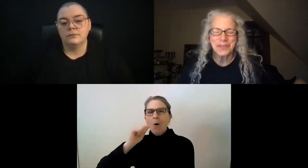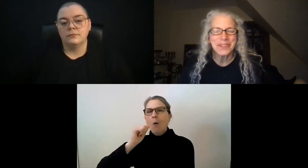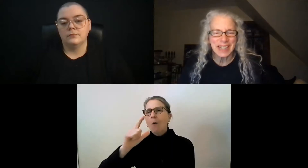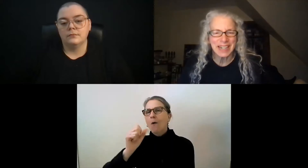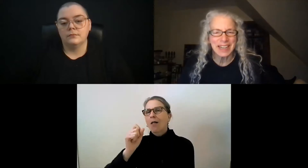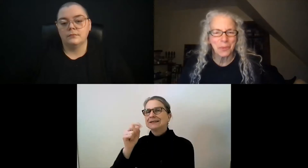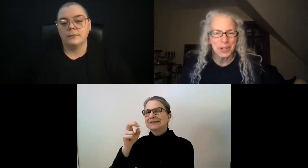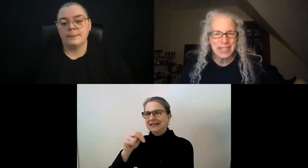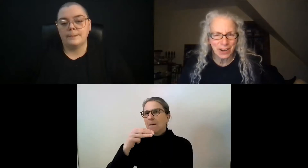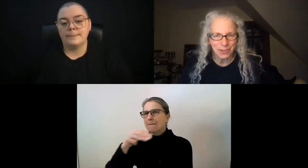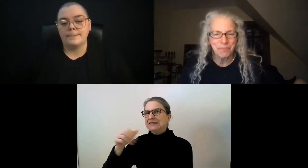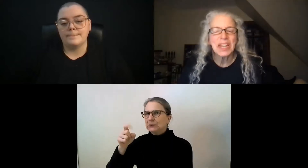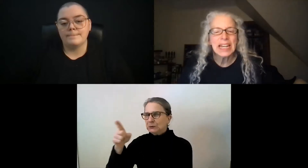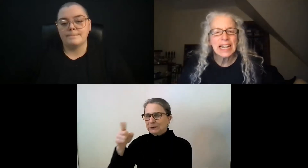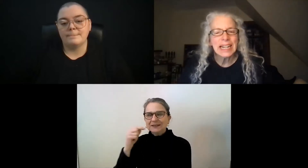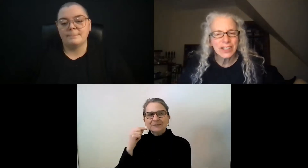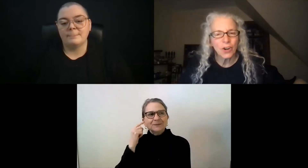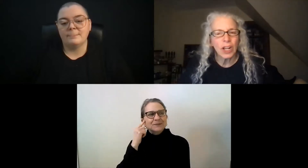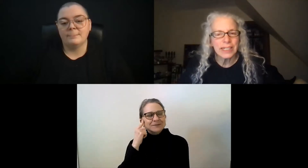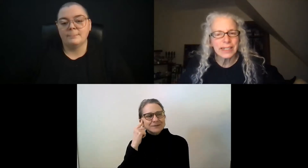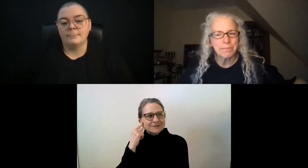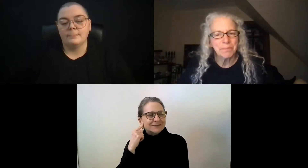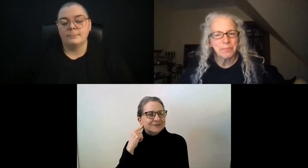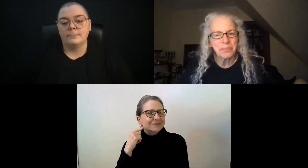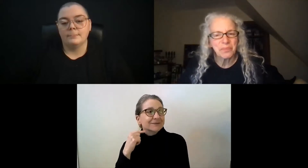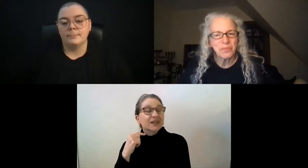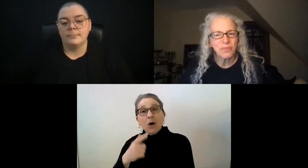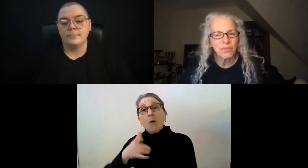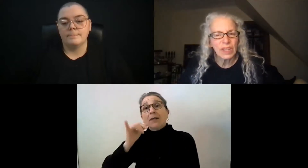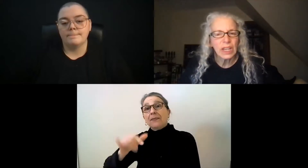We've stayed in that one town. It's in Alston.